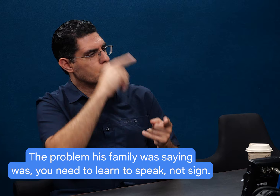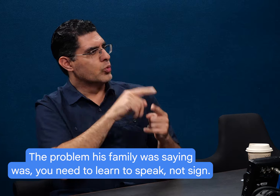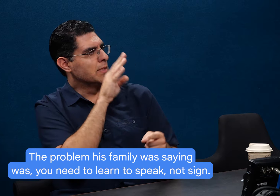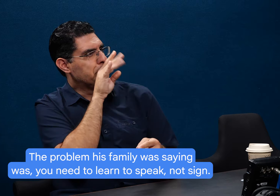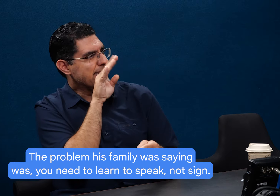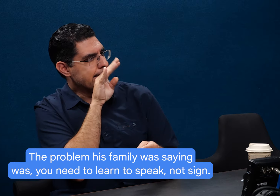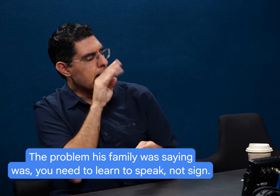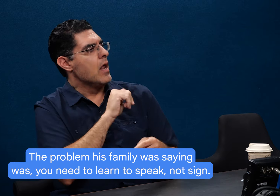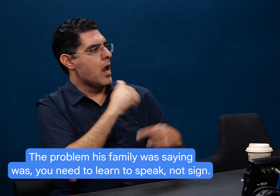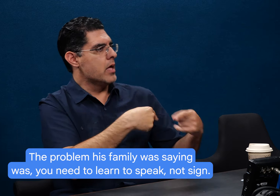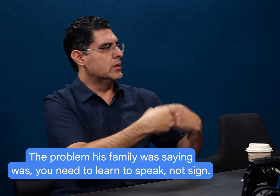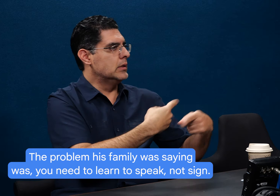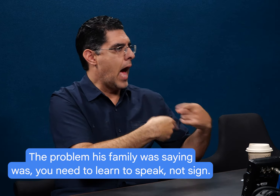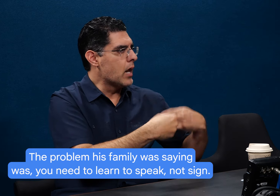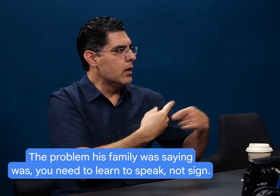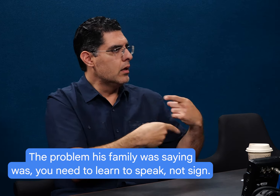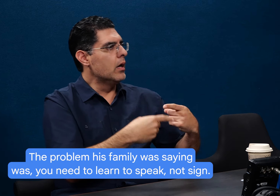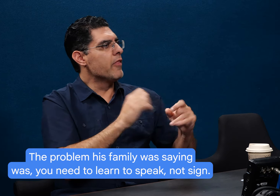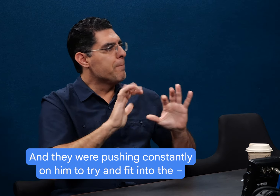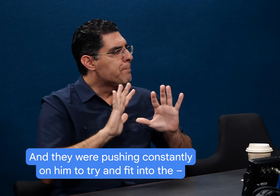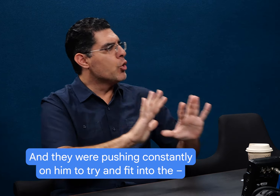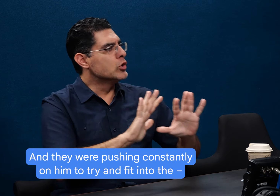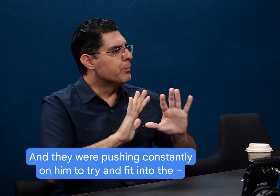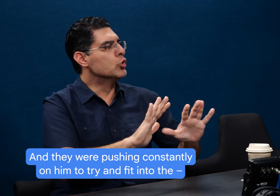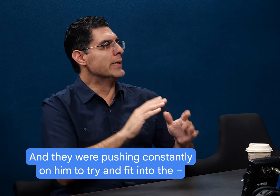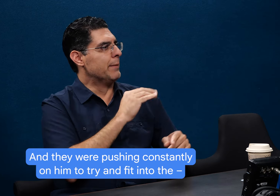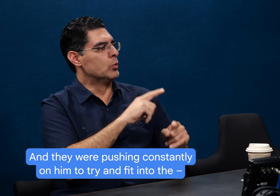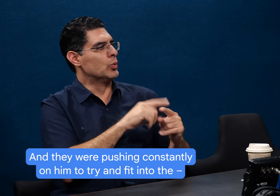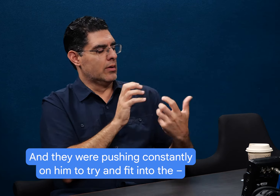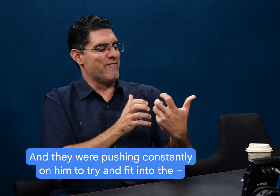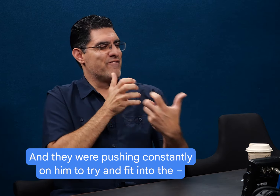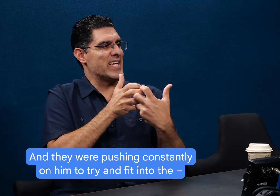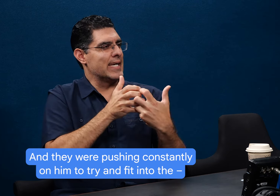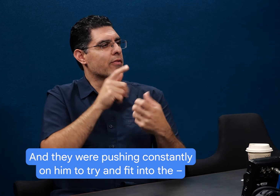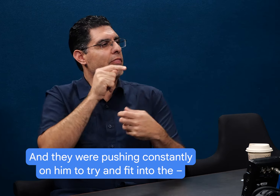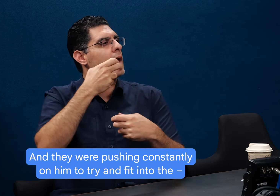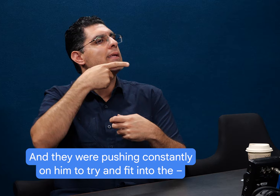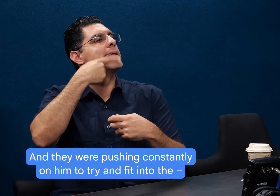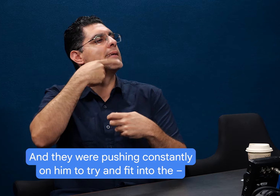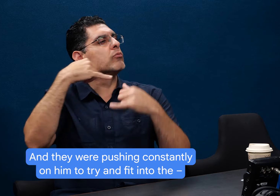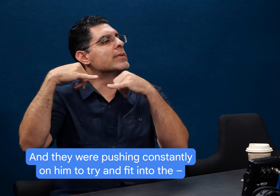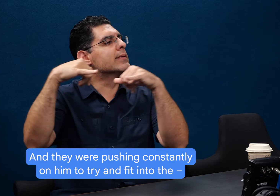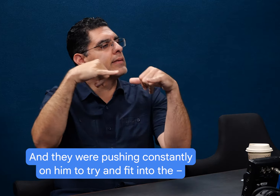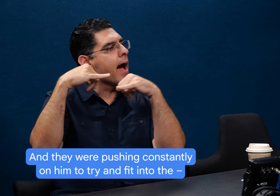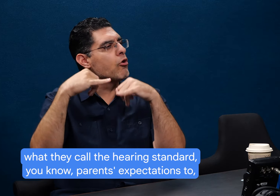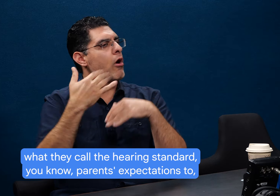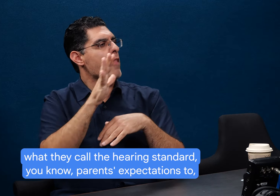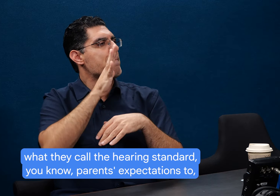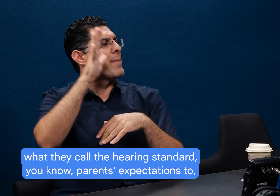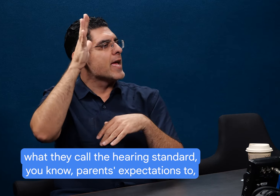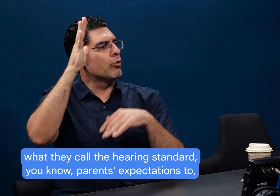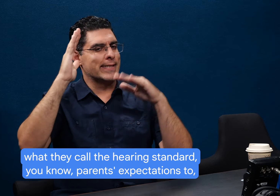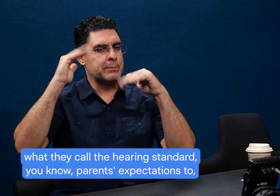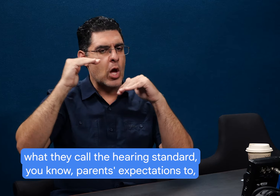you need to learn to speak, not sign. And they were pushing constantly on him to try and fit into what they